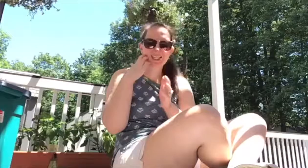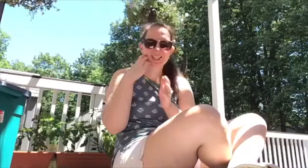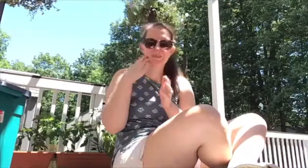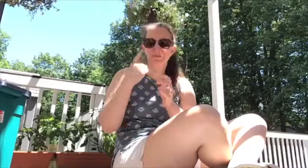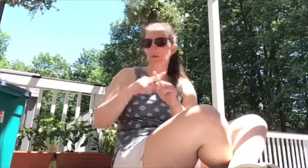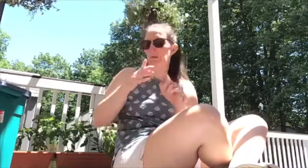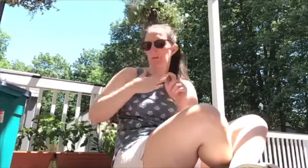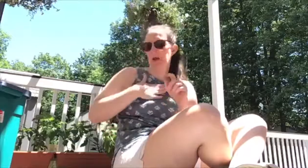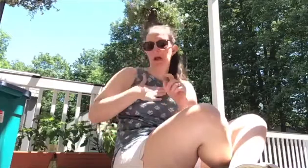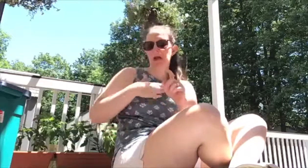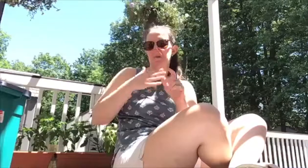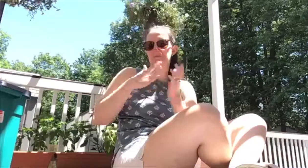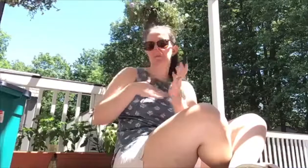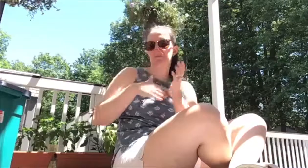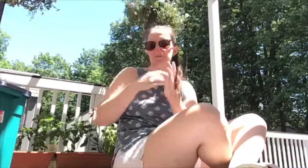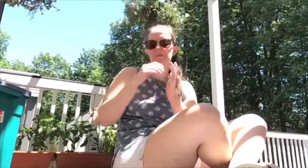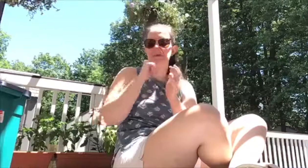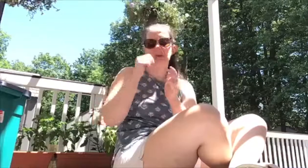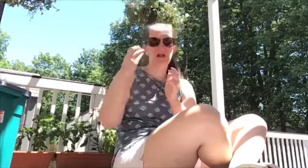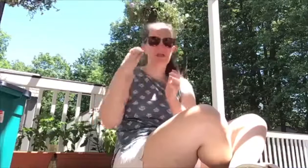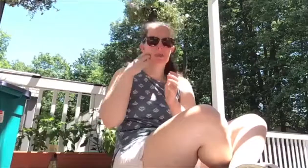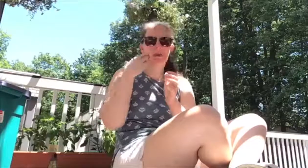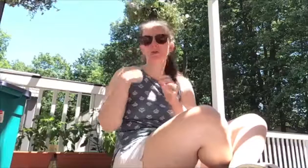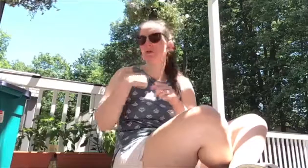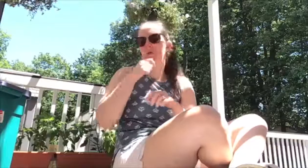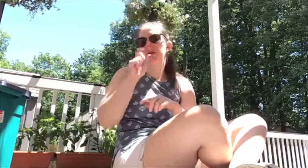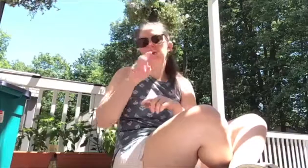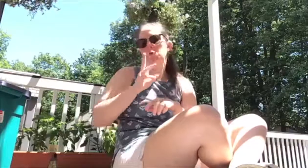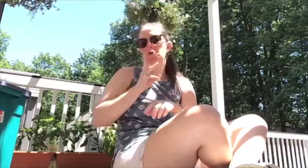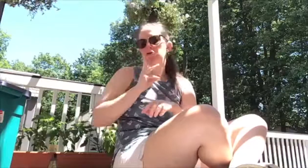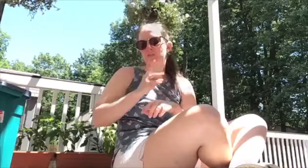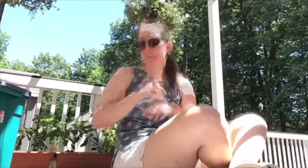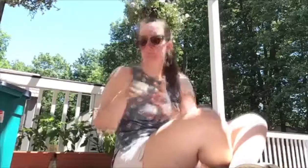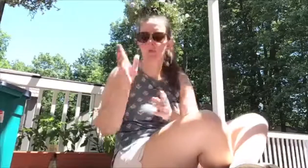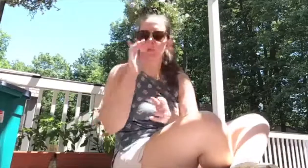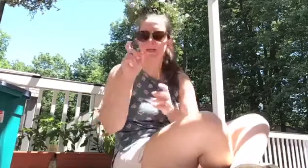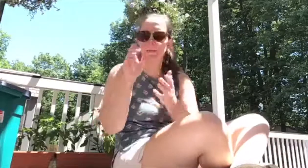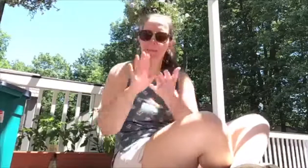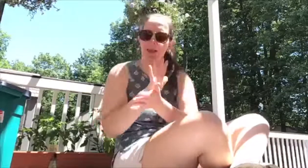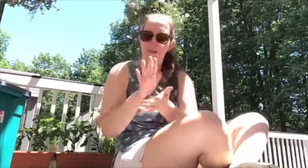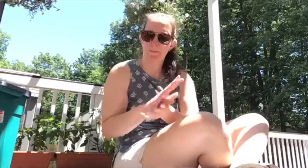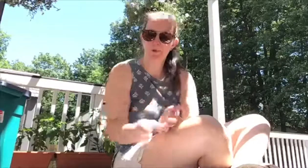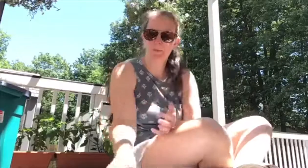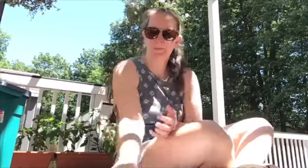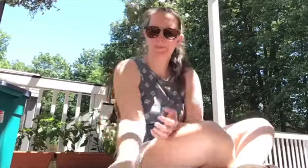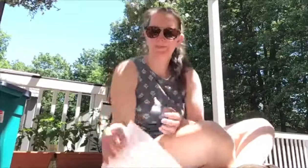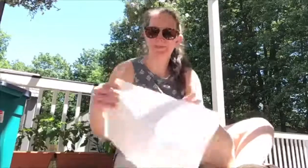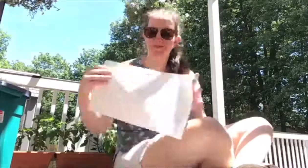paints thick but my paint isn't very thick so I don't need water I will need paper